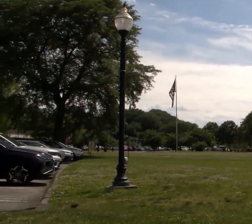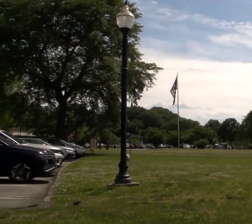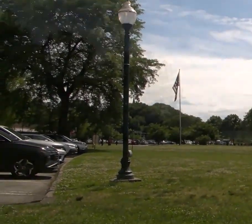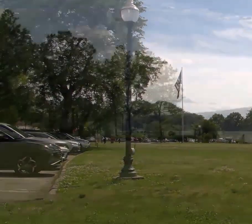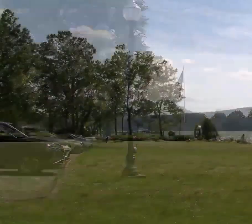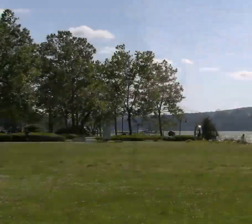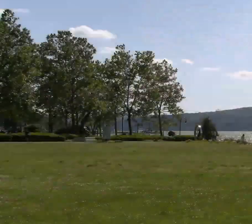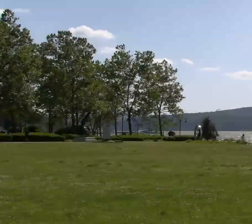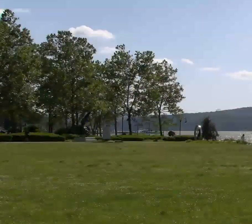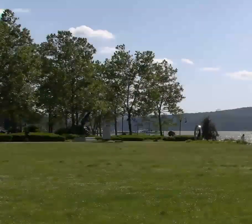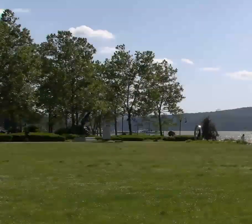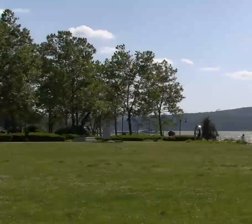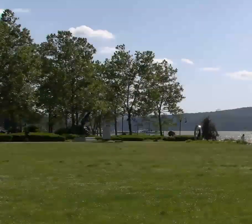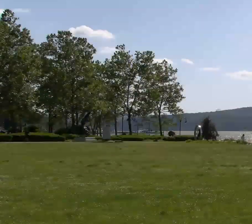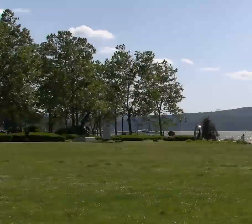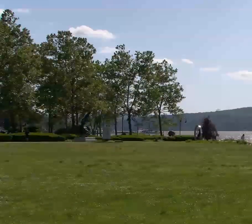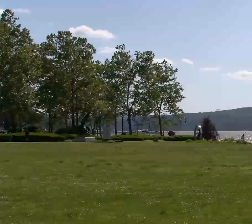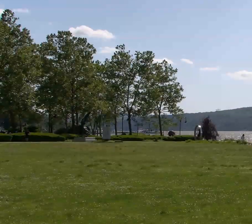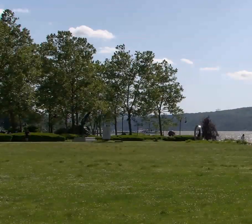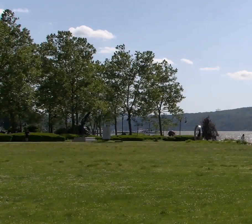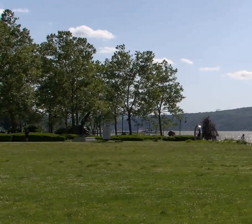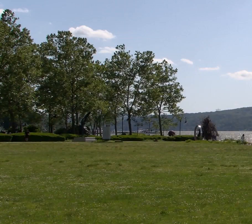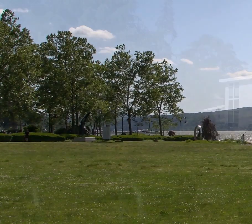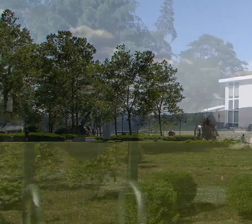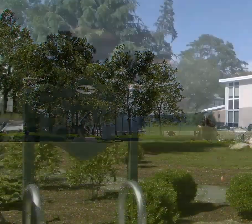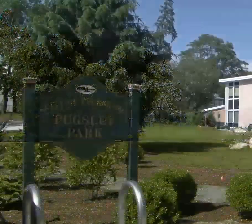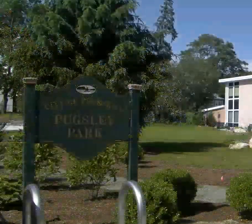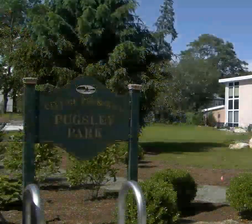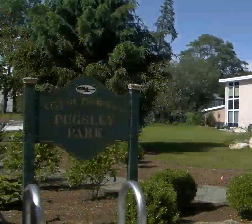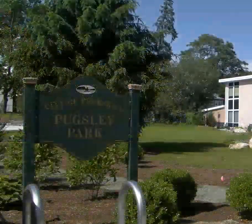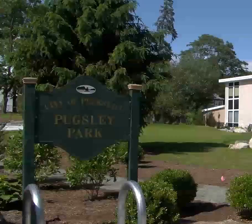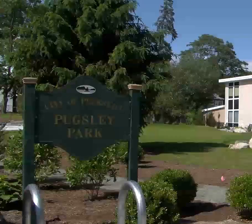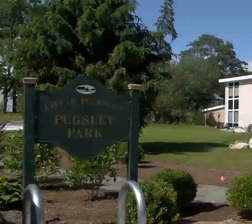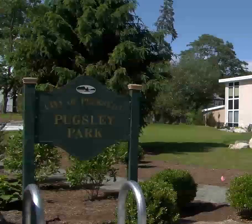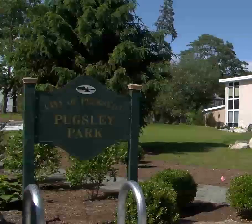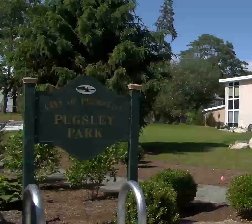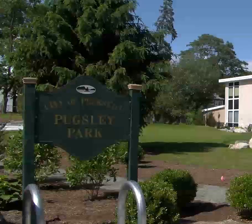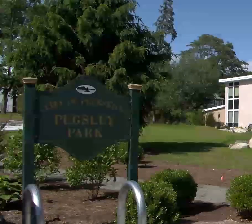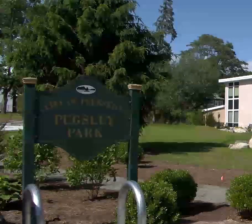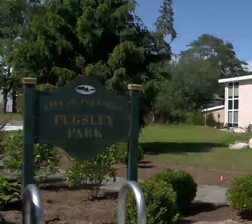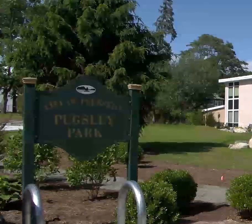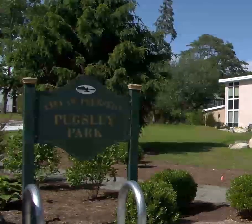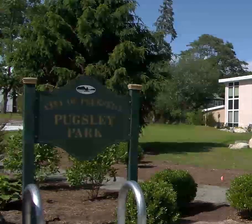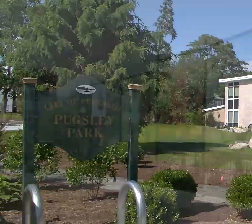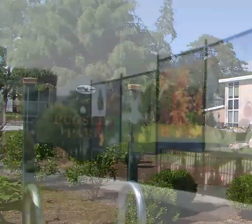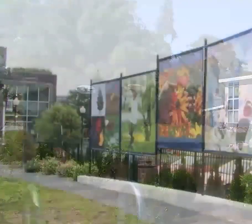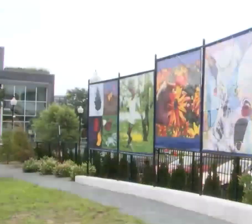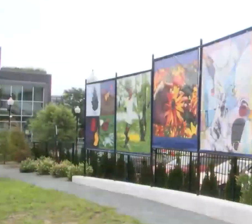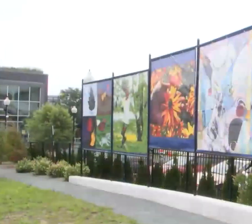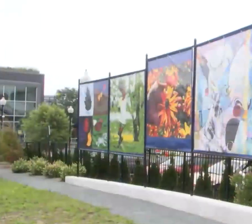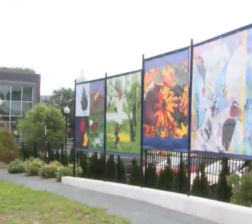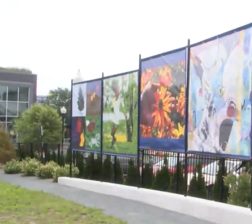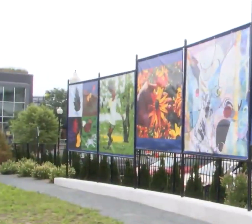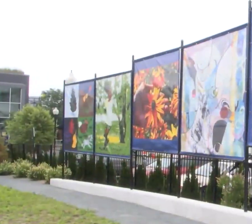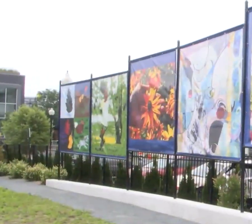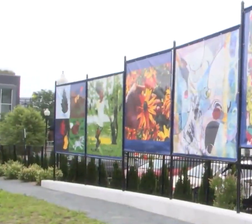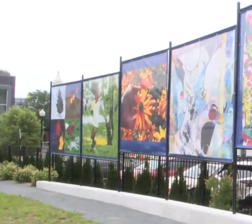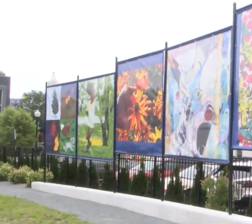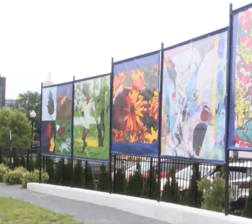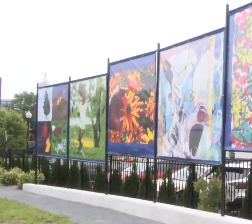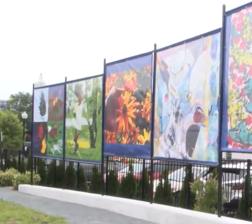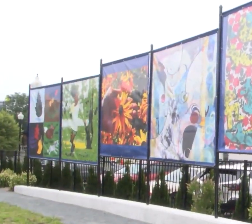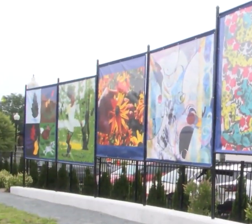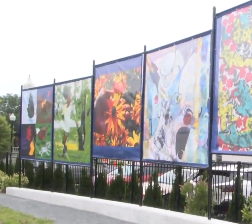in our downtown, is currently complete. The park offers beautiful open space for our residents and visitors to relax,